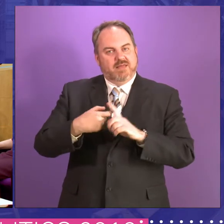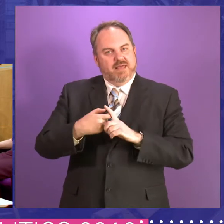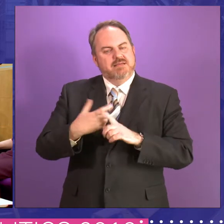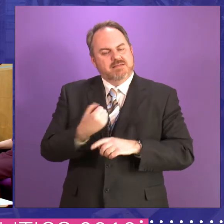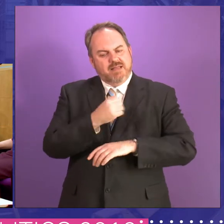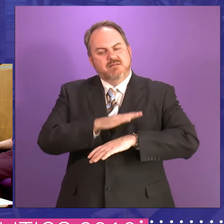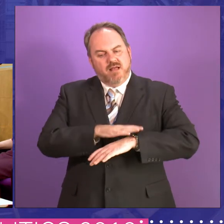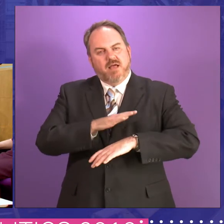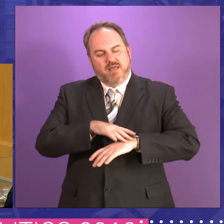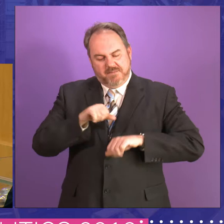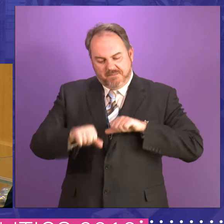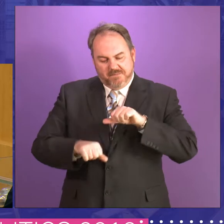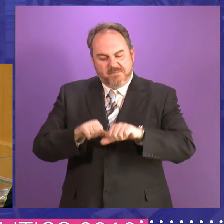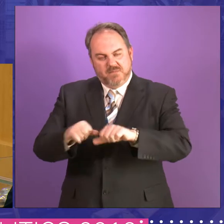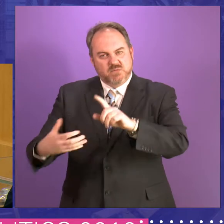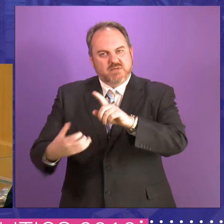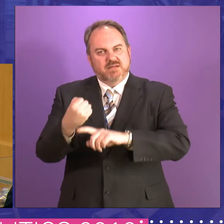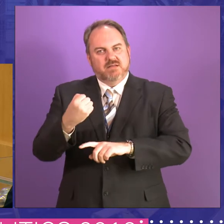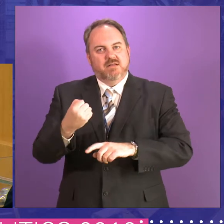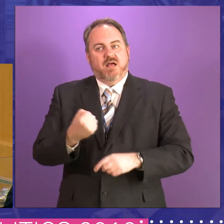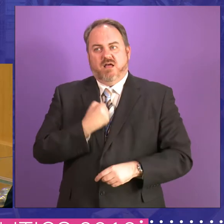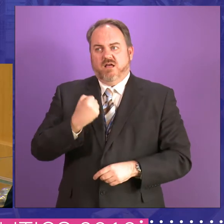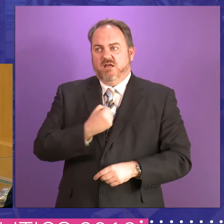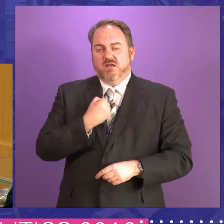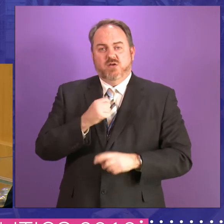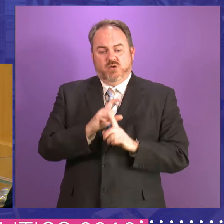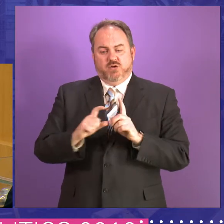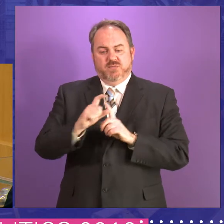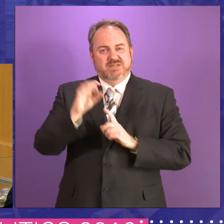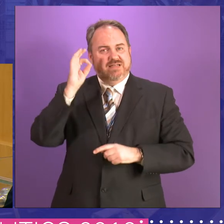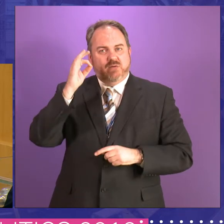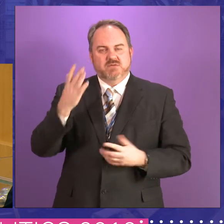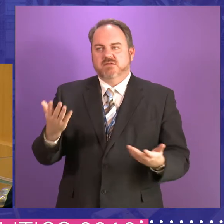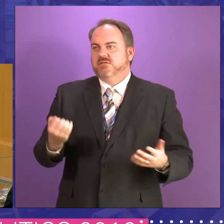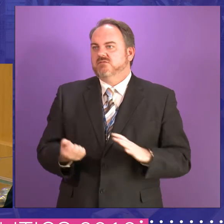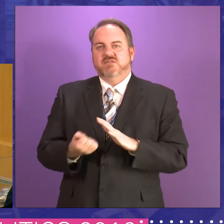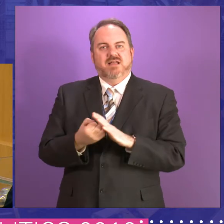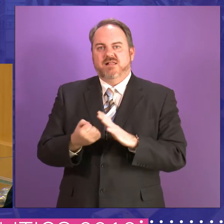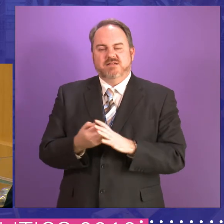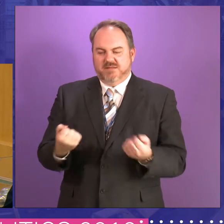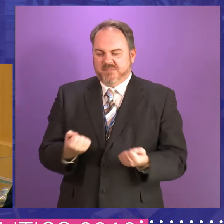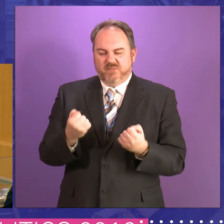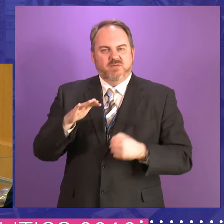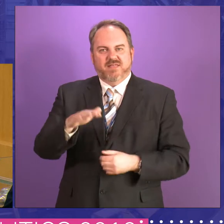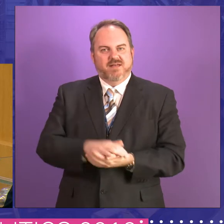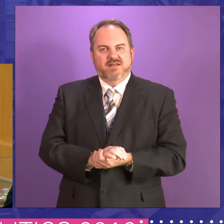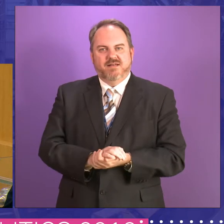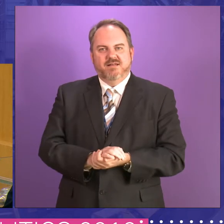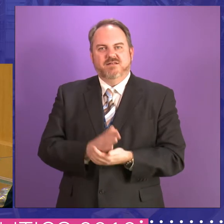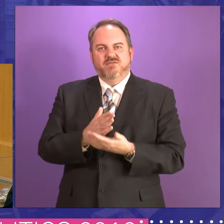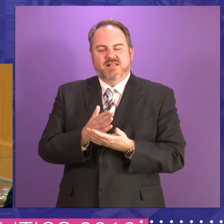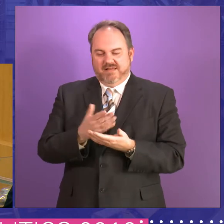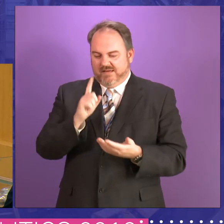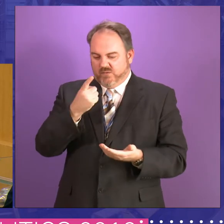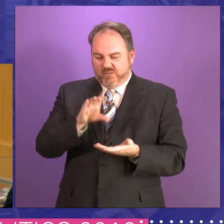our community councils, for instance, are a joke. It's in, in, in the same way that school councils are a joke. If you don't give people money to spend,